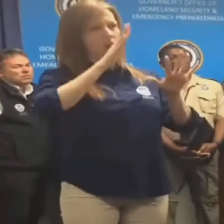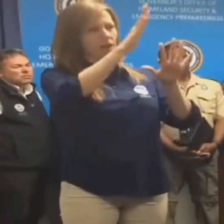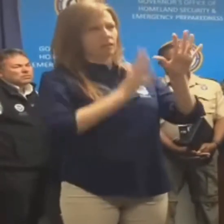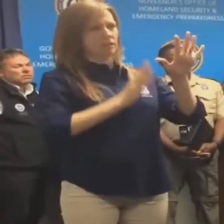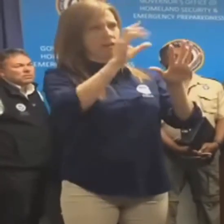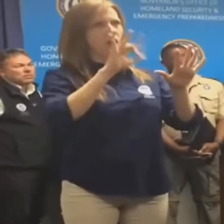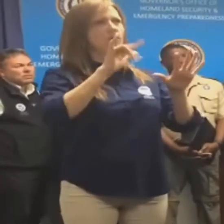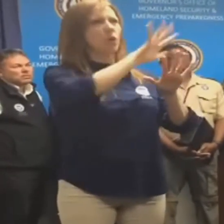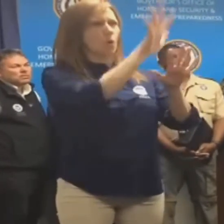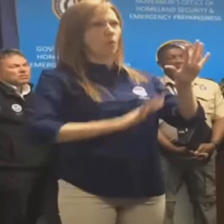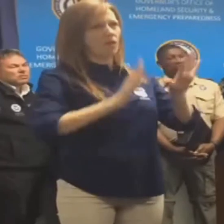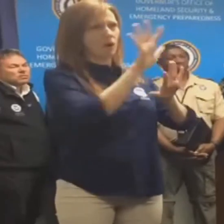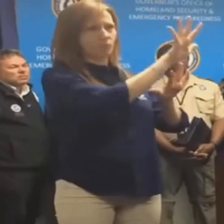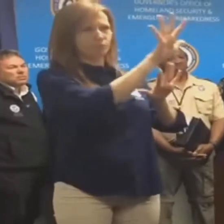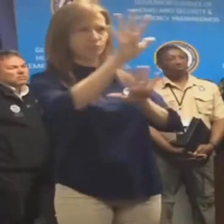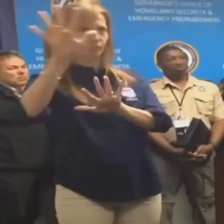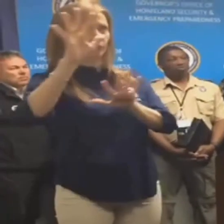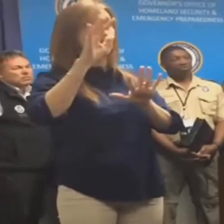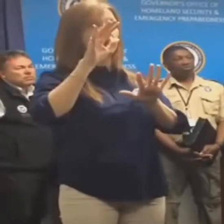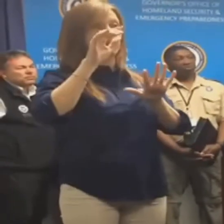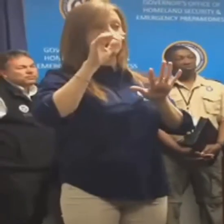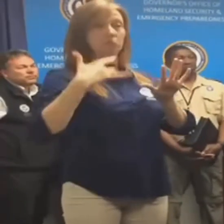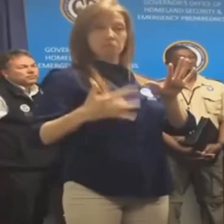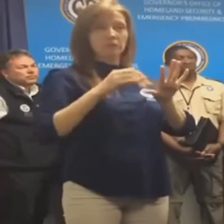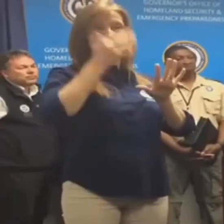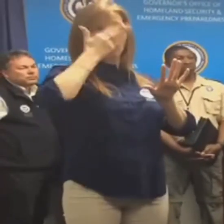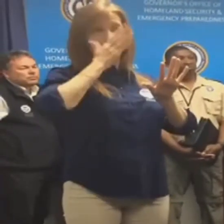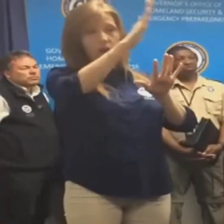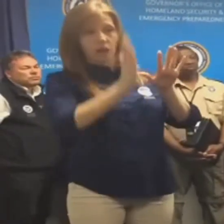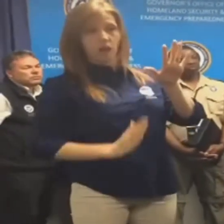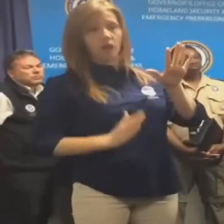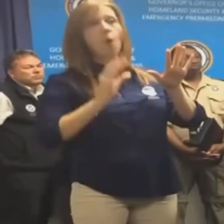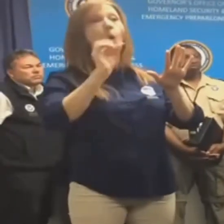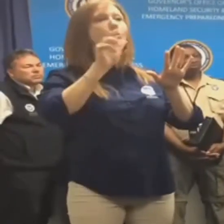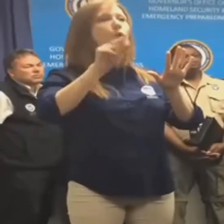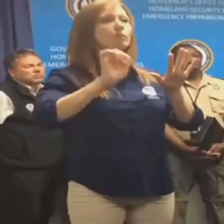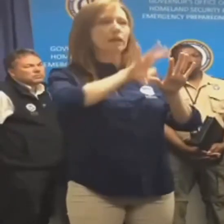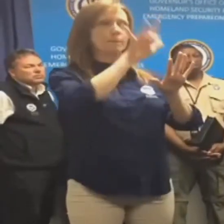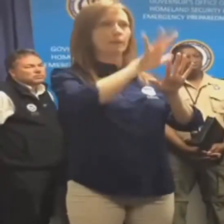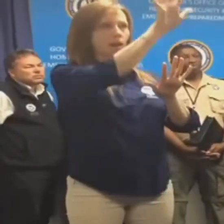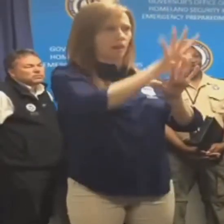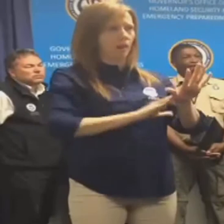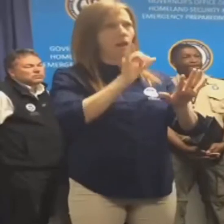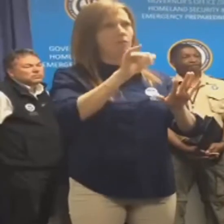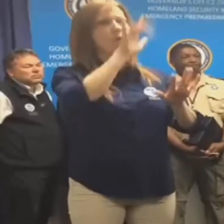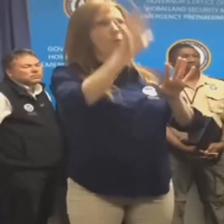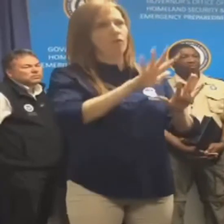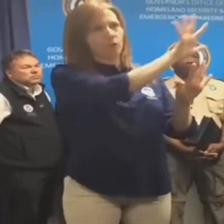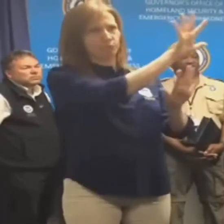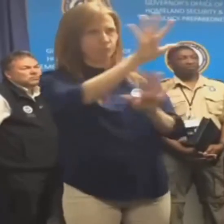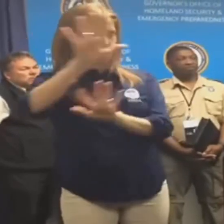generally in front of the squall line that is currently moving east to west across Louisiana, but they could be in the squall line itself.